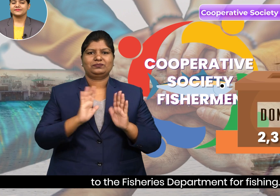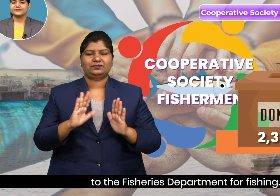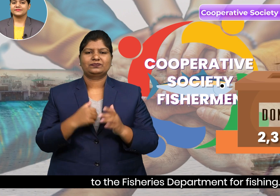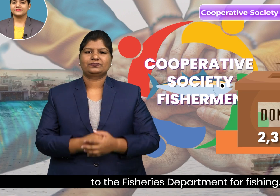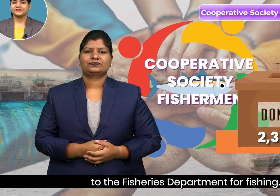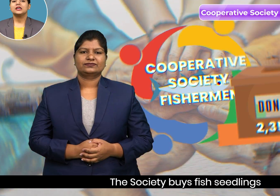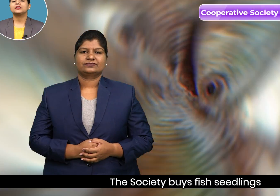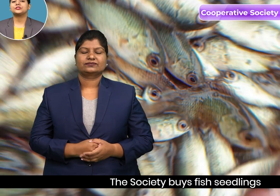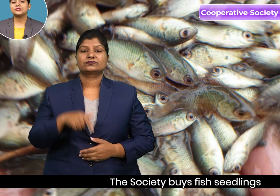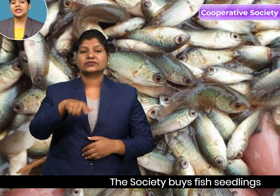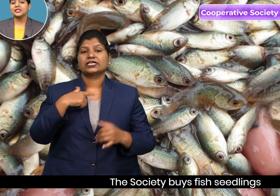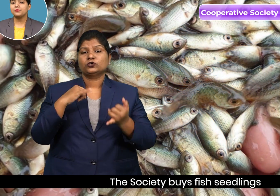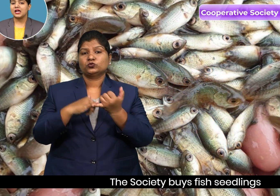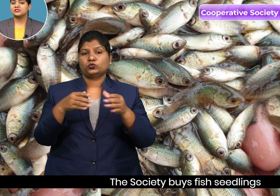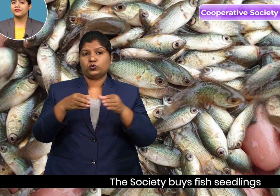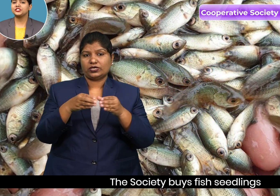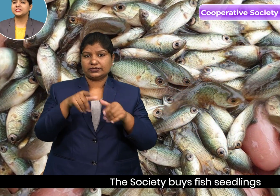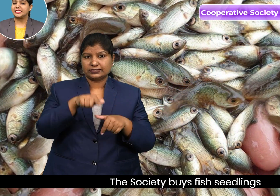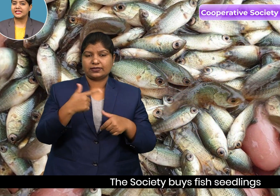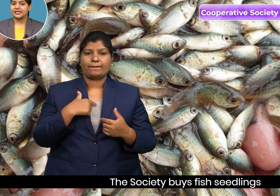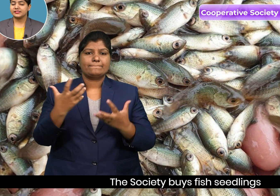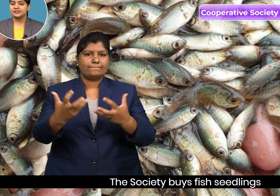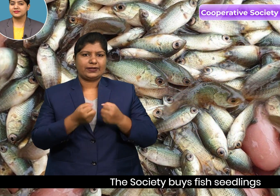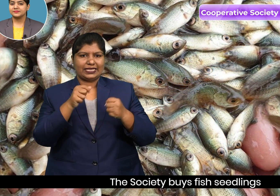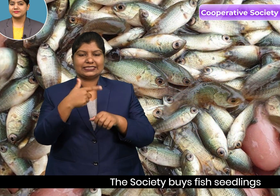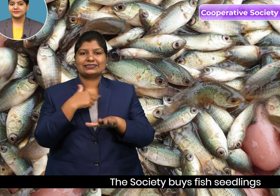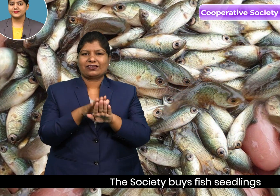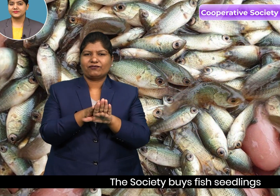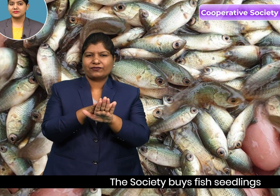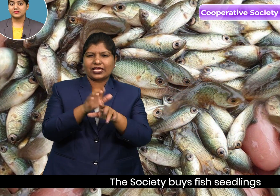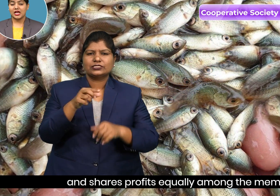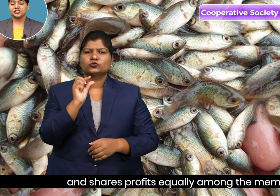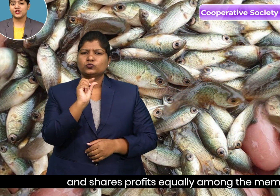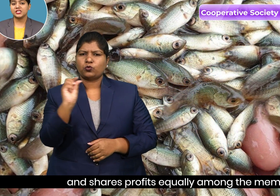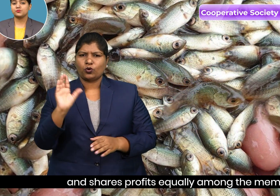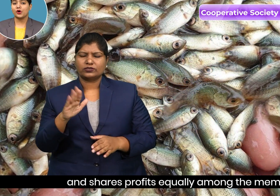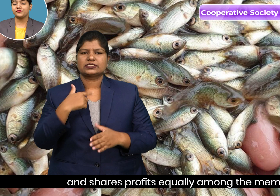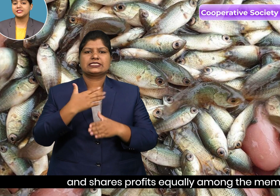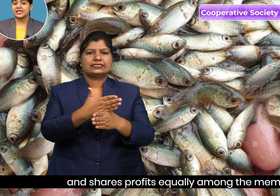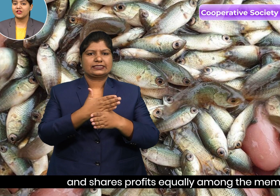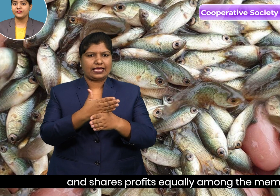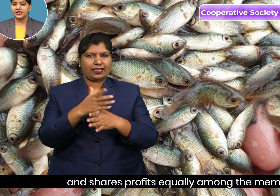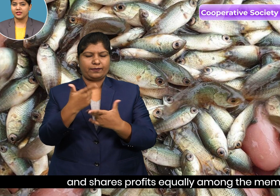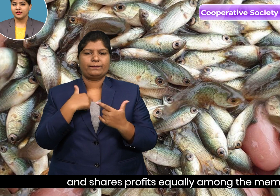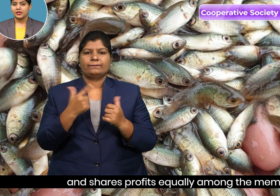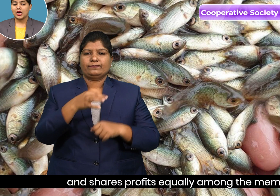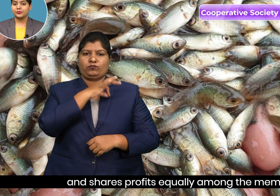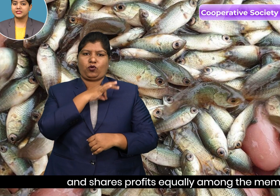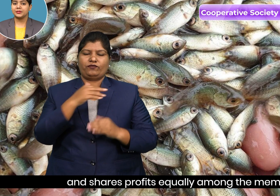The Society buys fish seedlings and shares profits equally among the